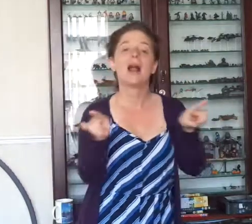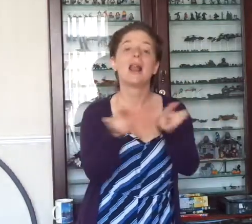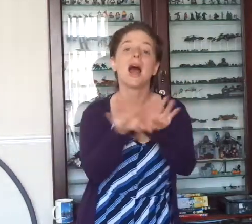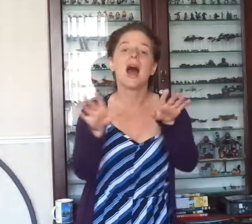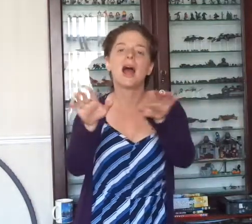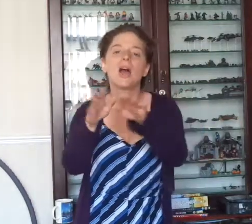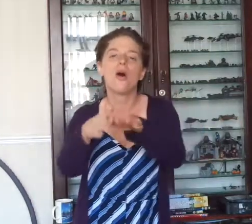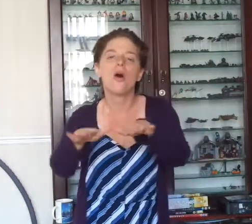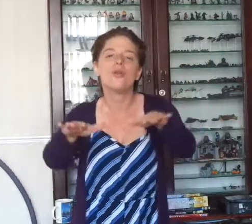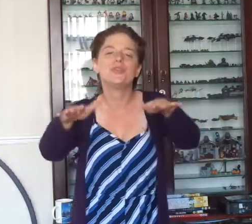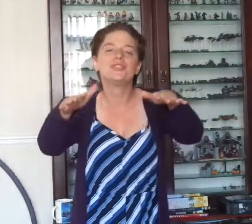ocean.